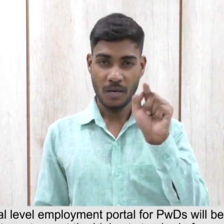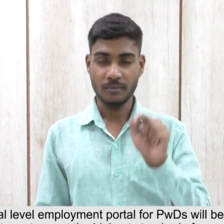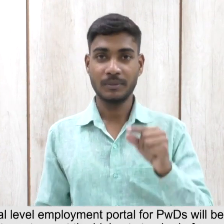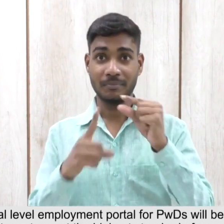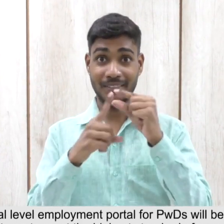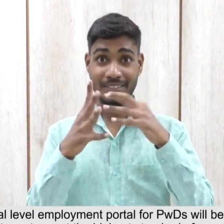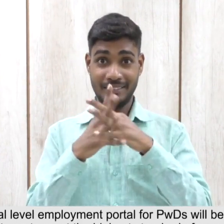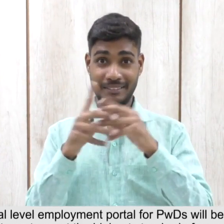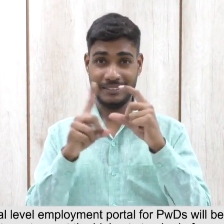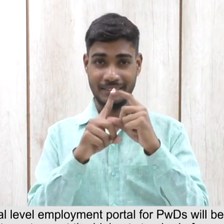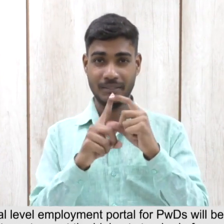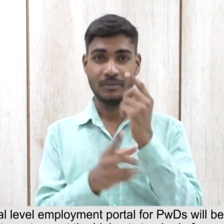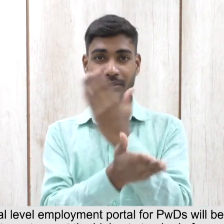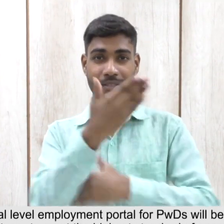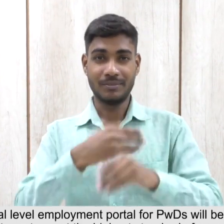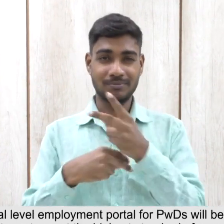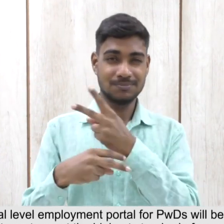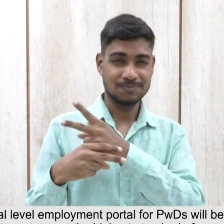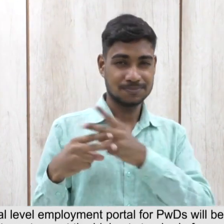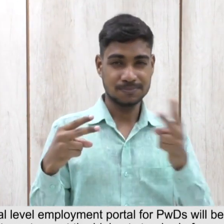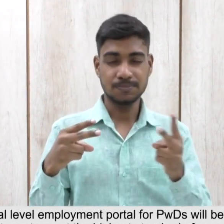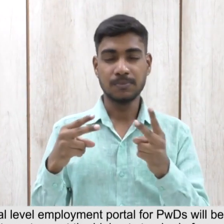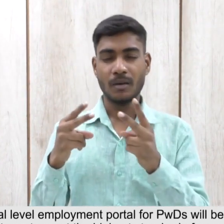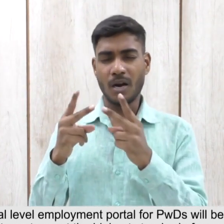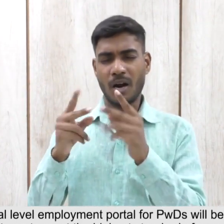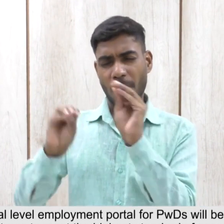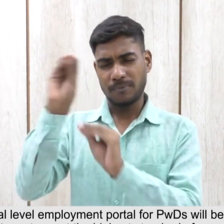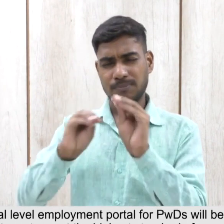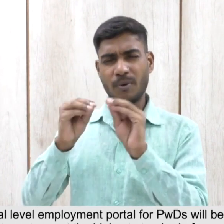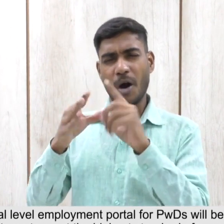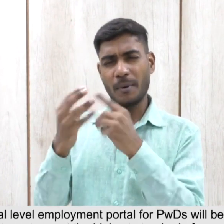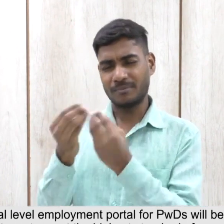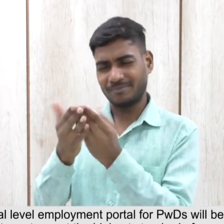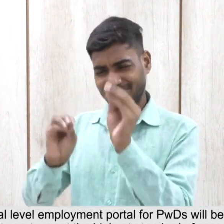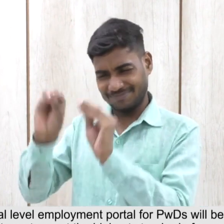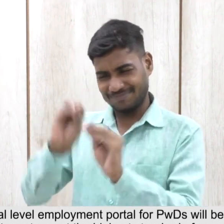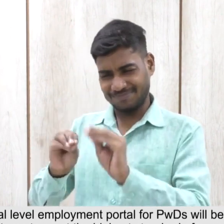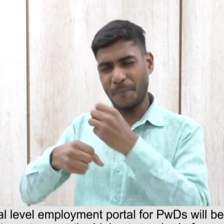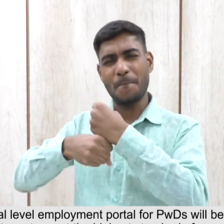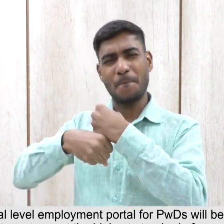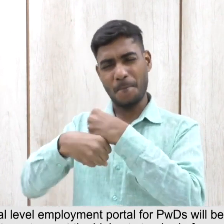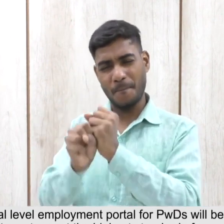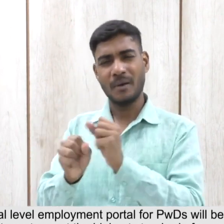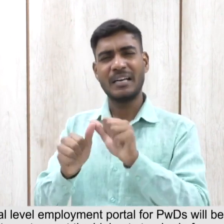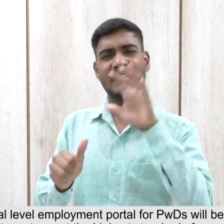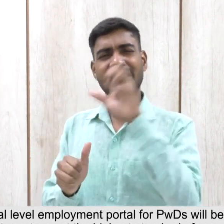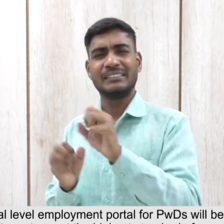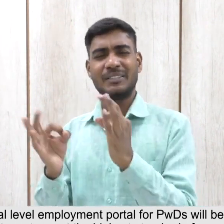A dedicated national level employment portal for PWDs will be developed with all advanced accessible